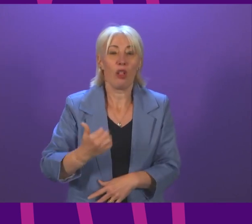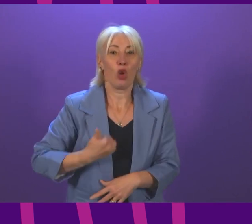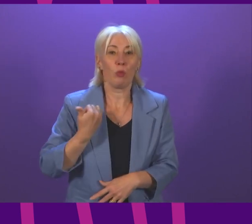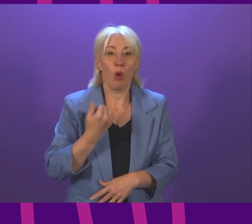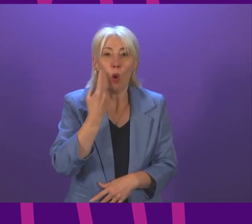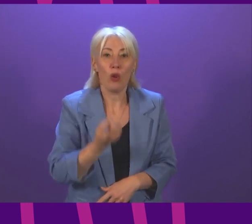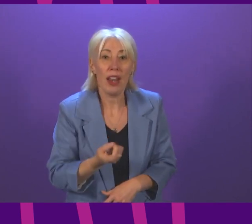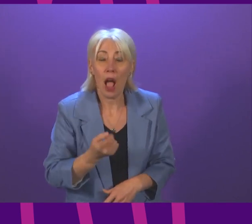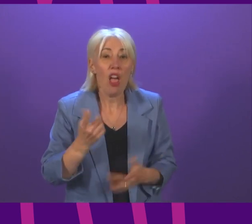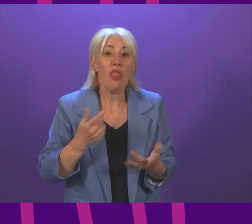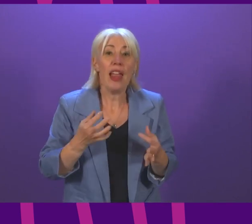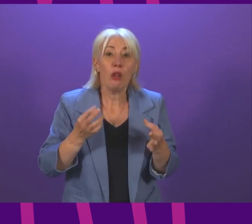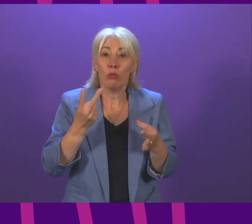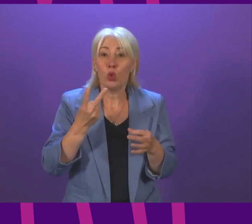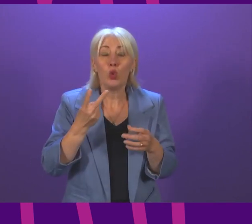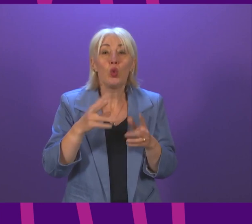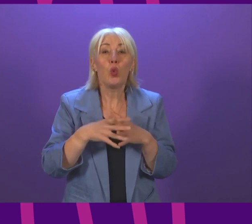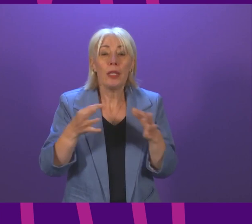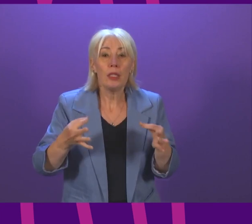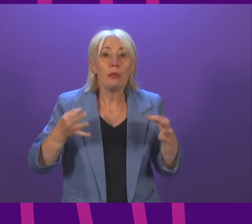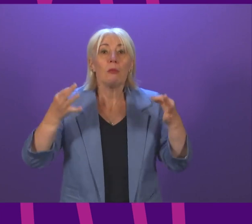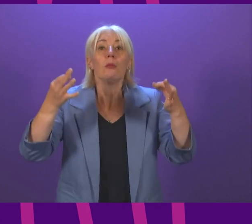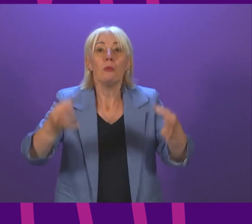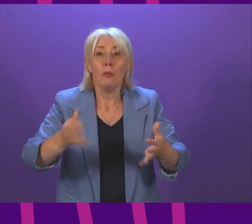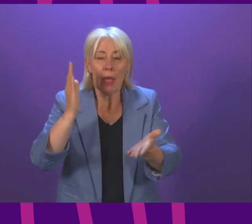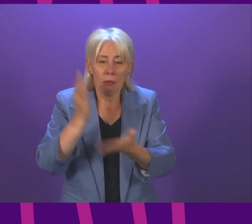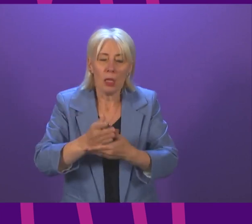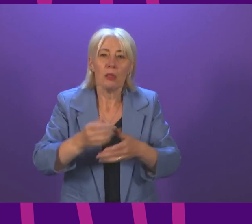can't be enforced for more than a fortnight further on.